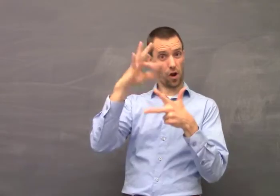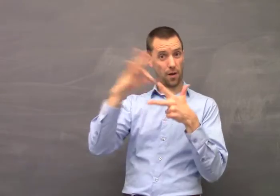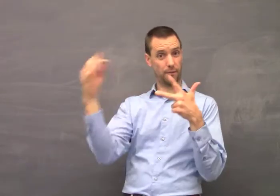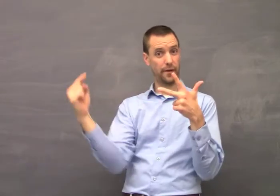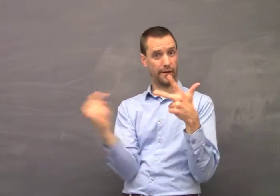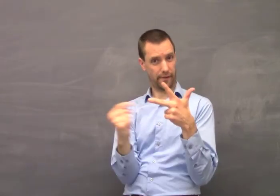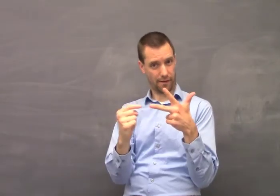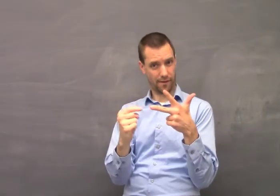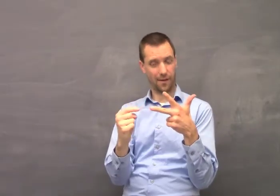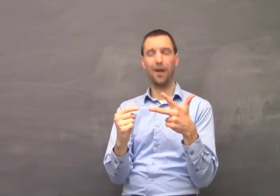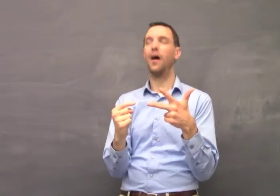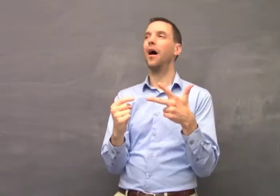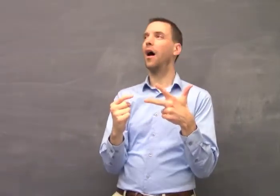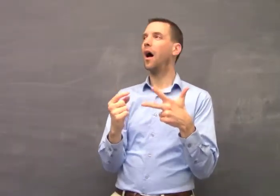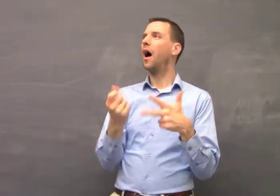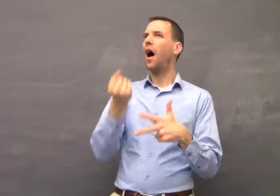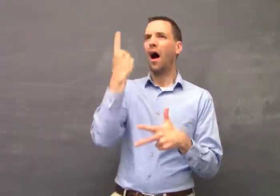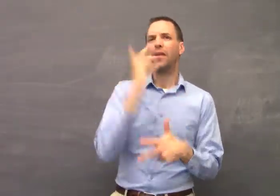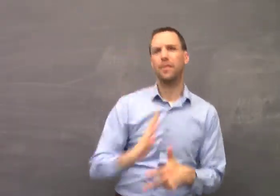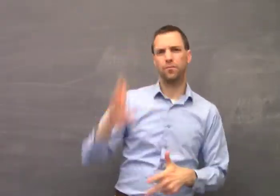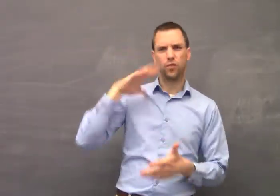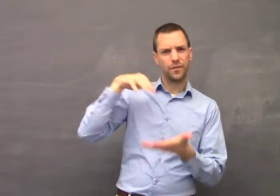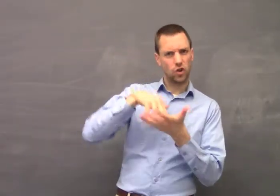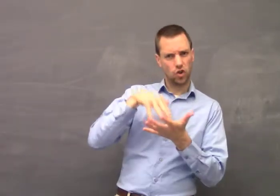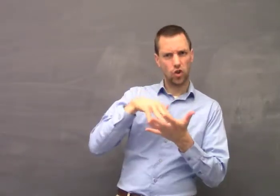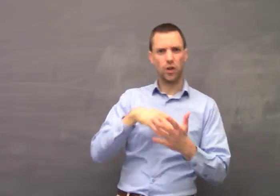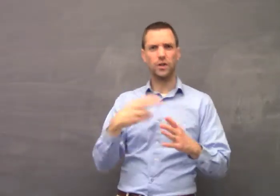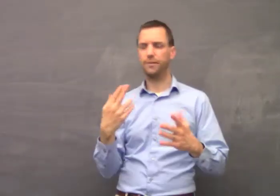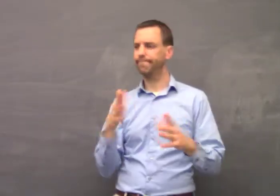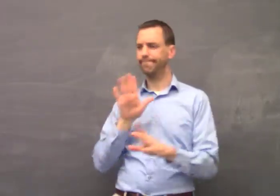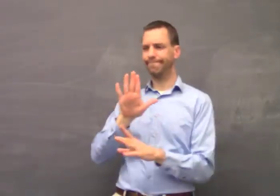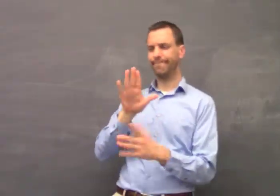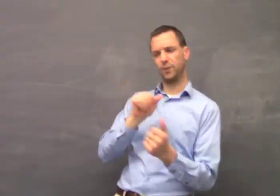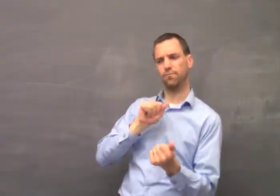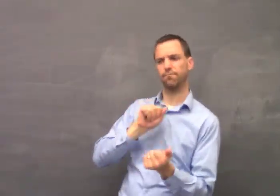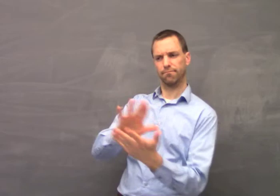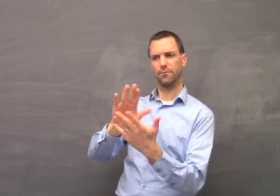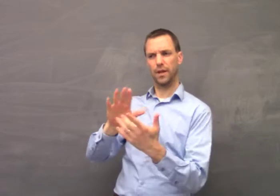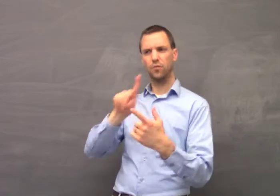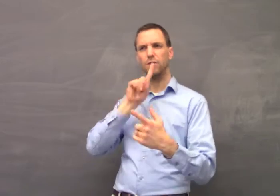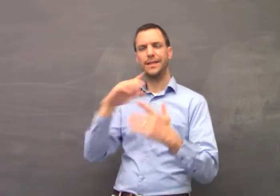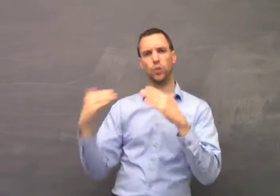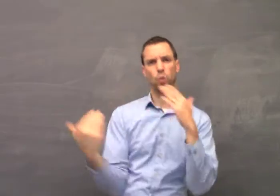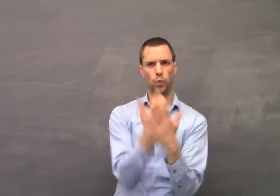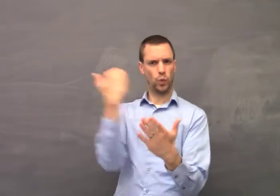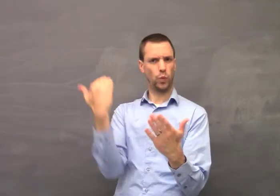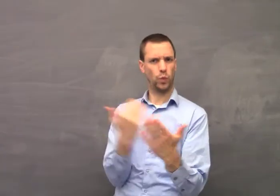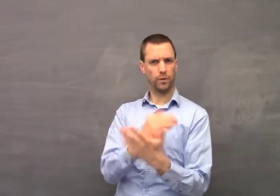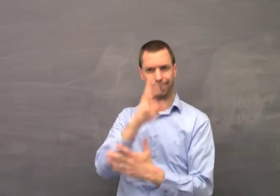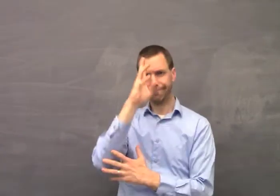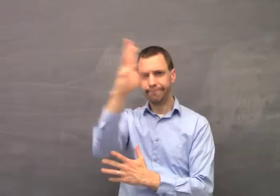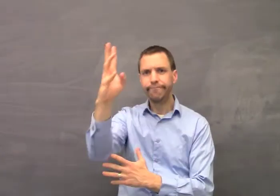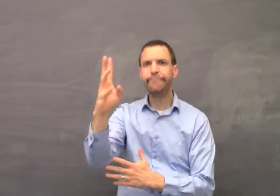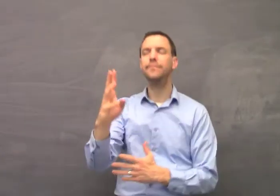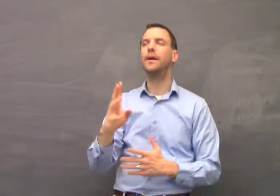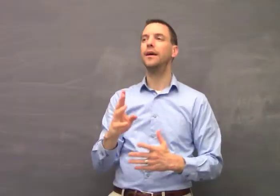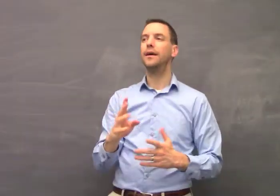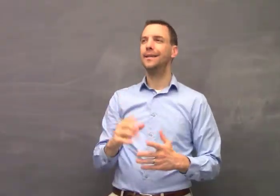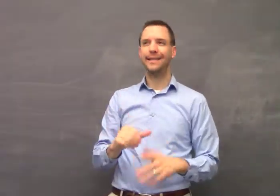There's also a third possibility. So in this previous study, their approach, their methodology was very new